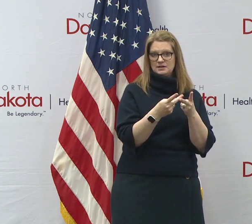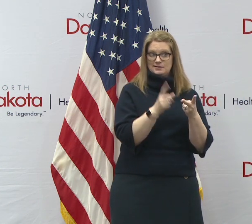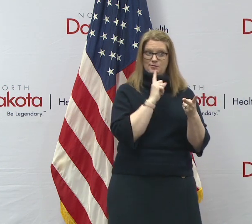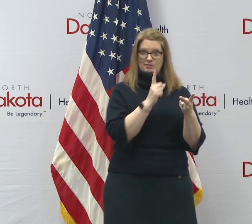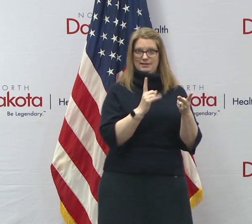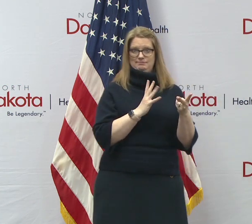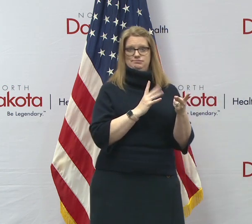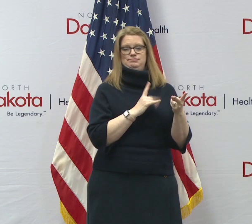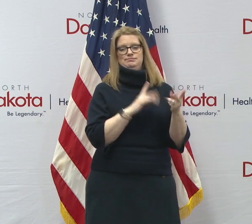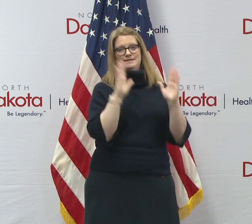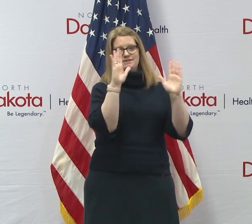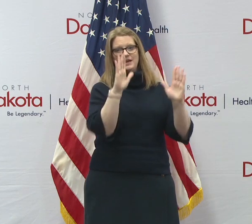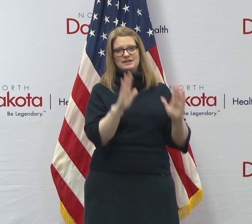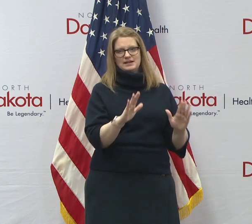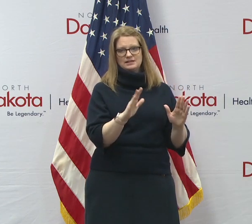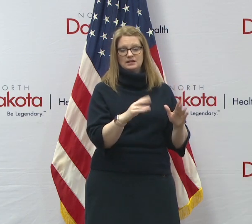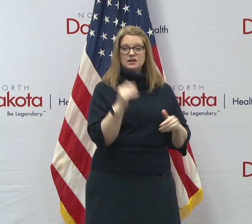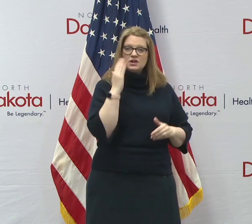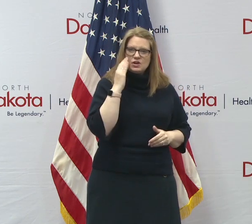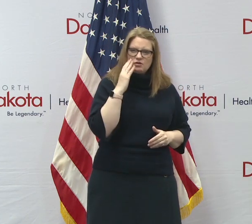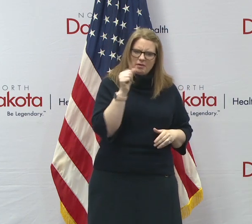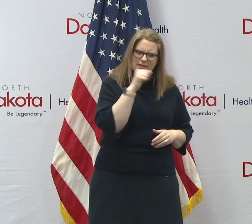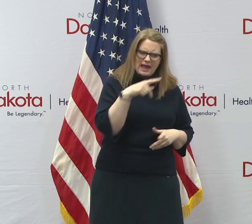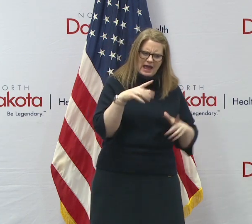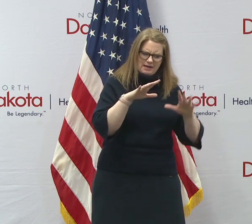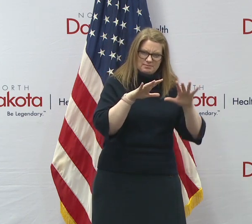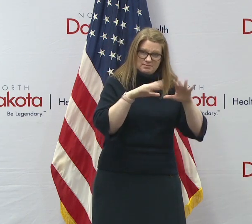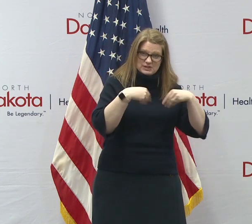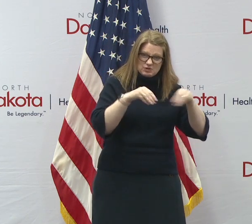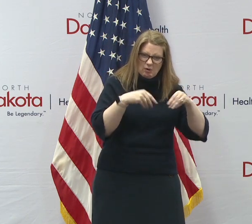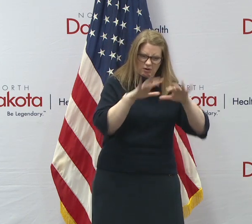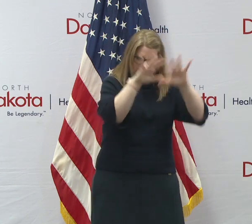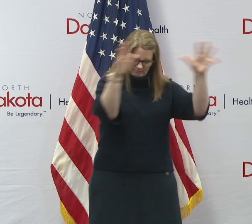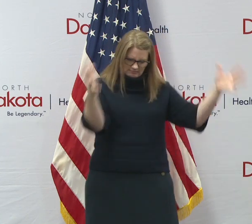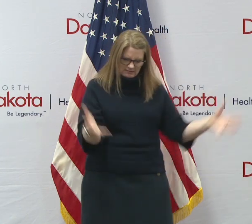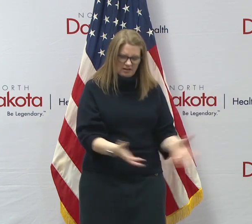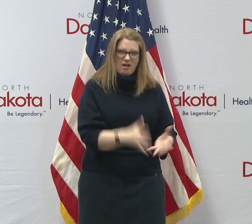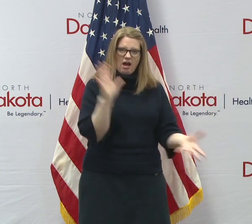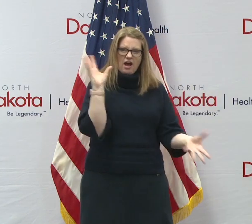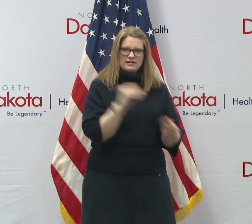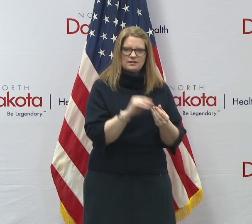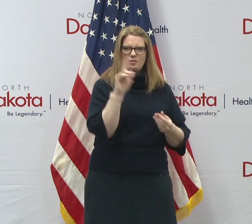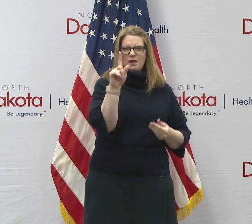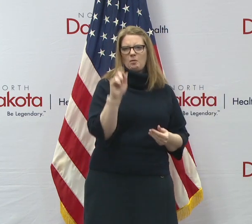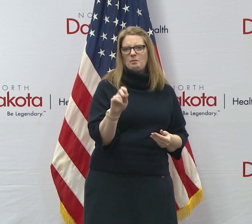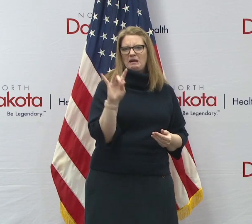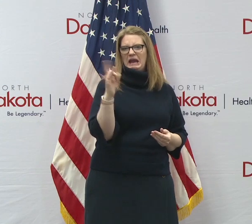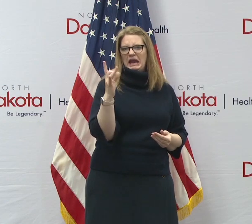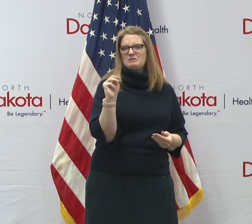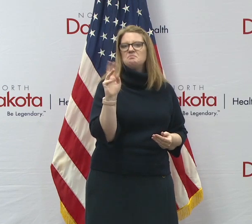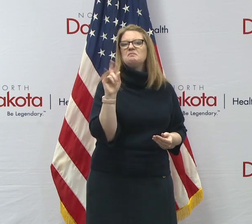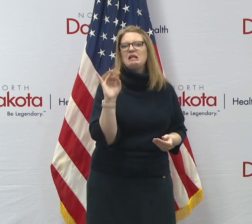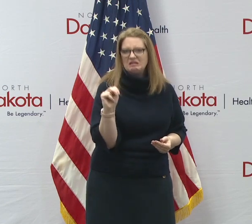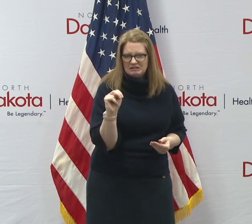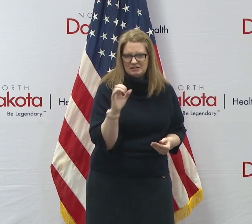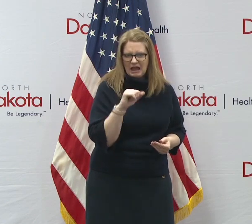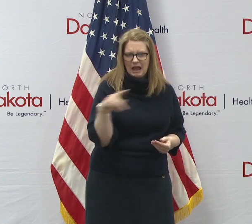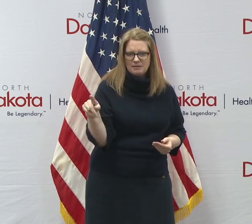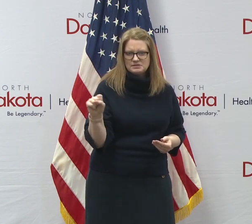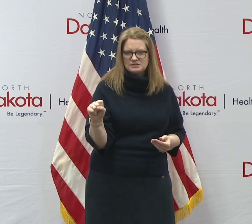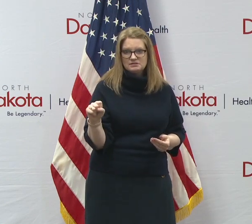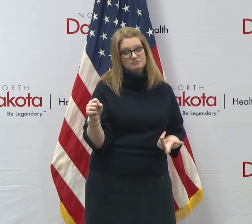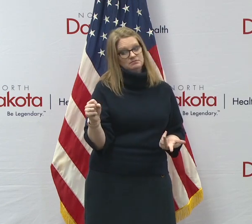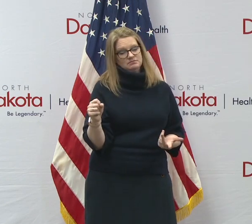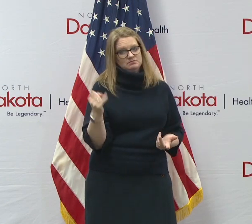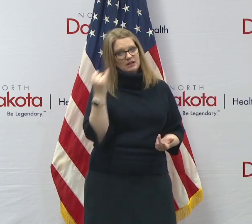fantastic. And when you think about the entire app store, there's 1.8 million apps out there in case you, uh, are sitting at home and want to add